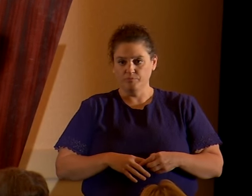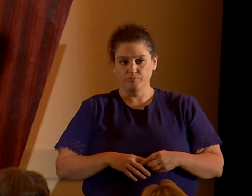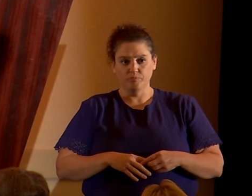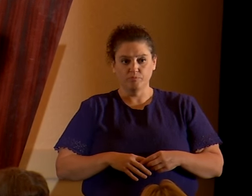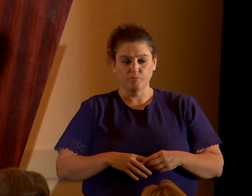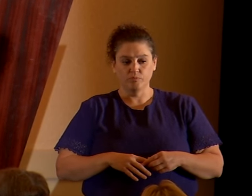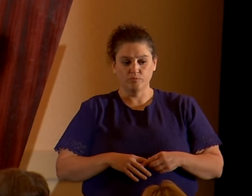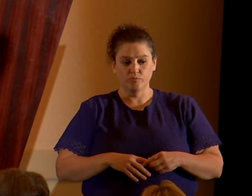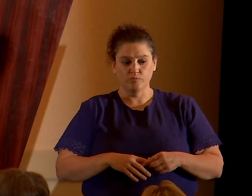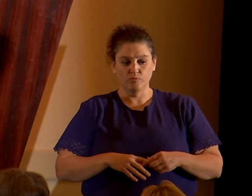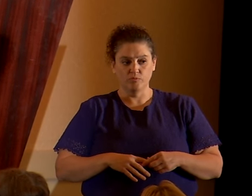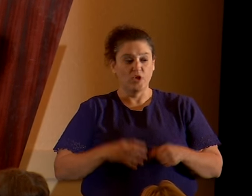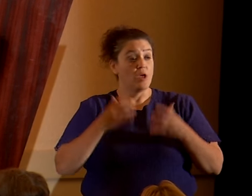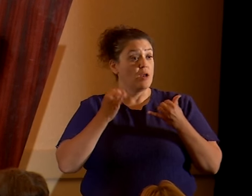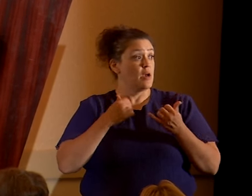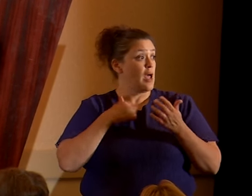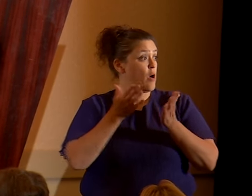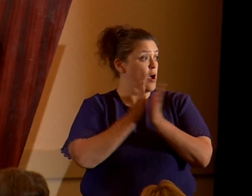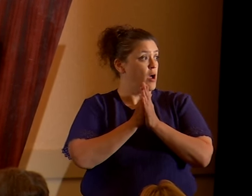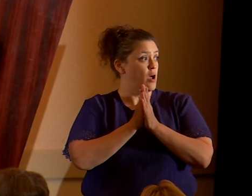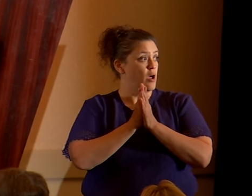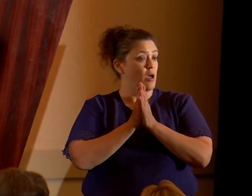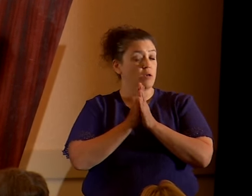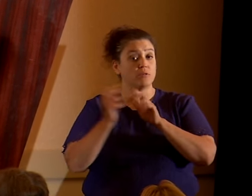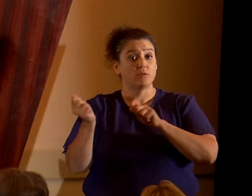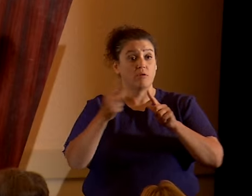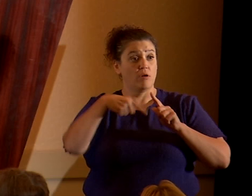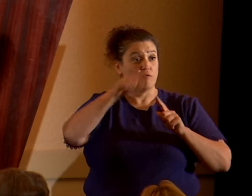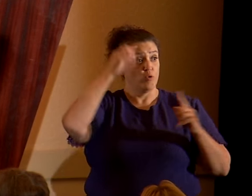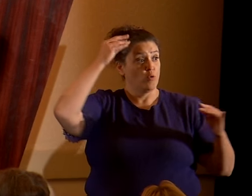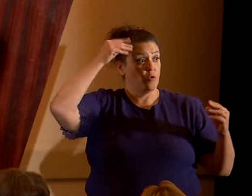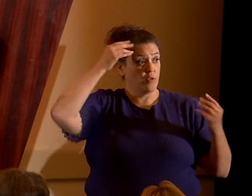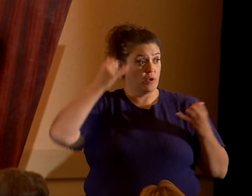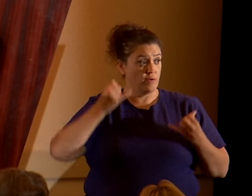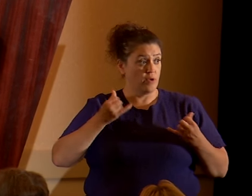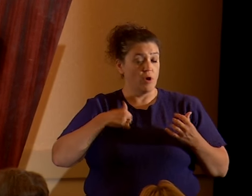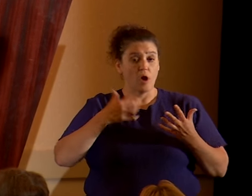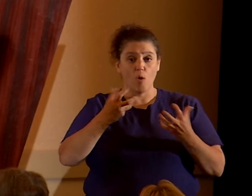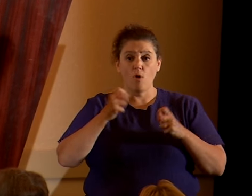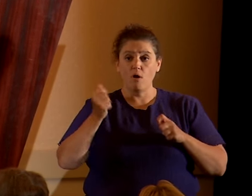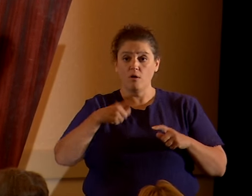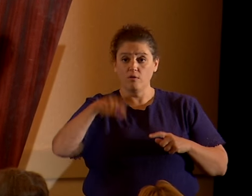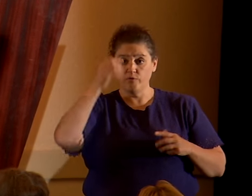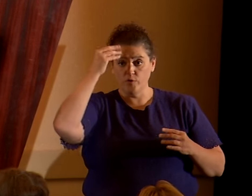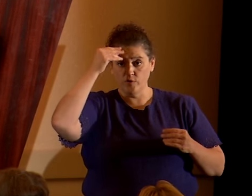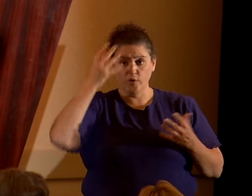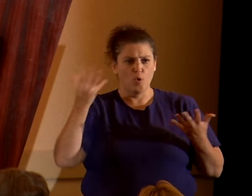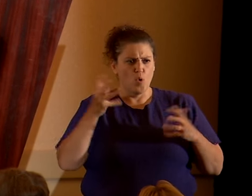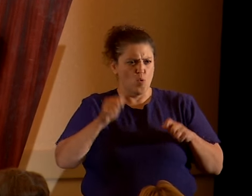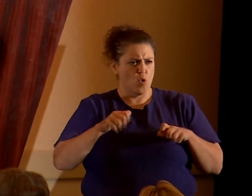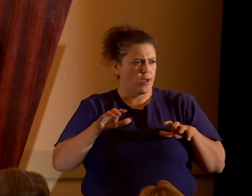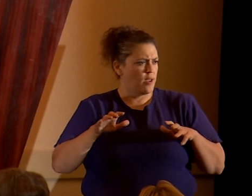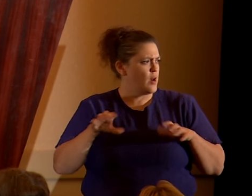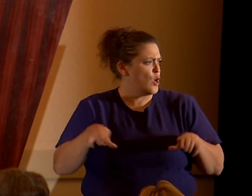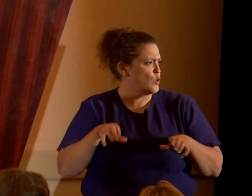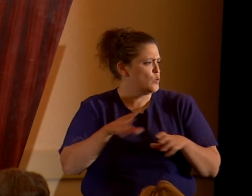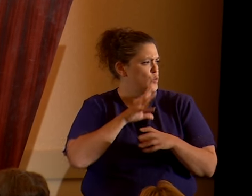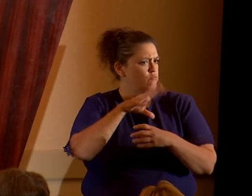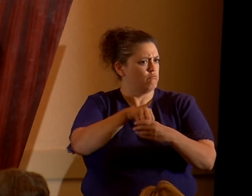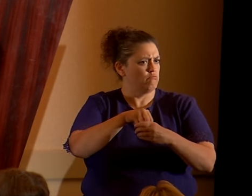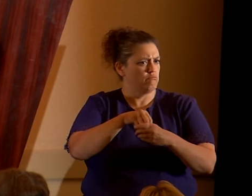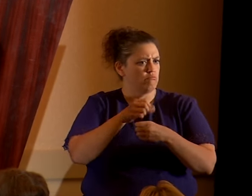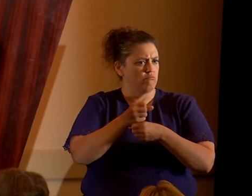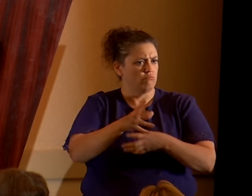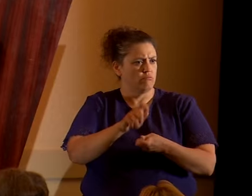Now I all ask you to think of this. I want each one of you to think, what can I contribute to make a